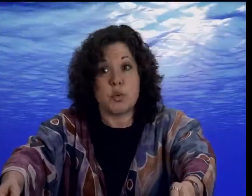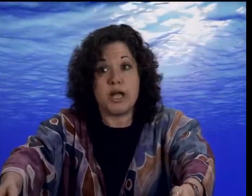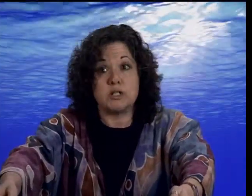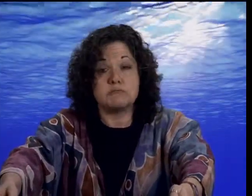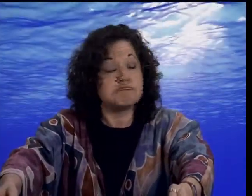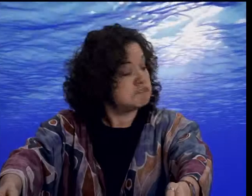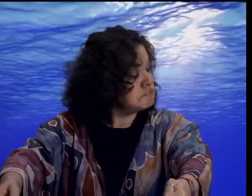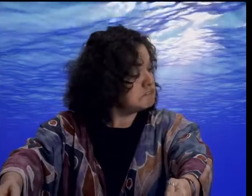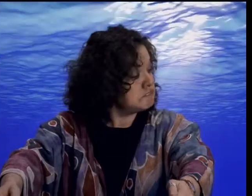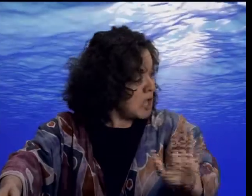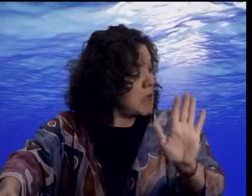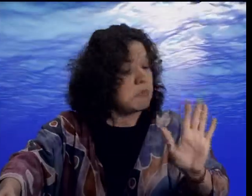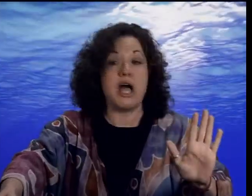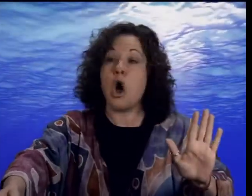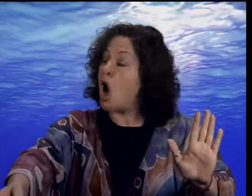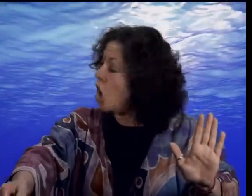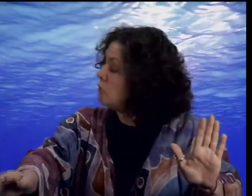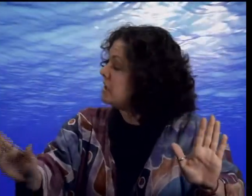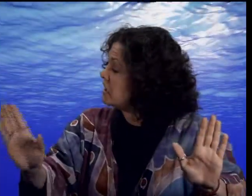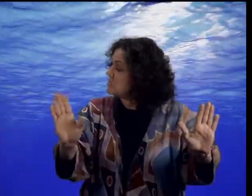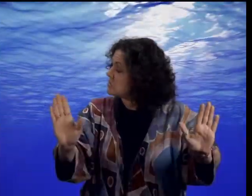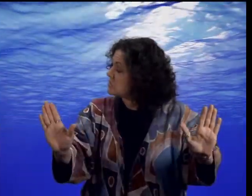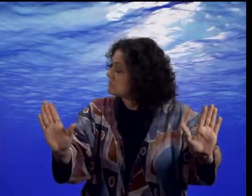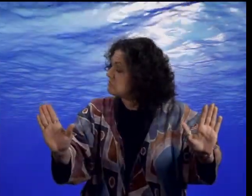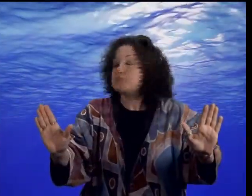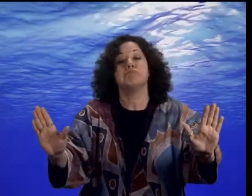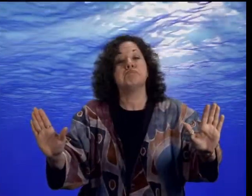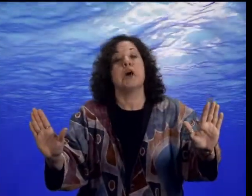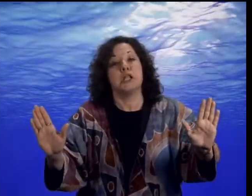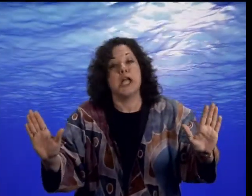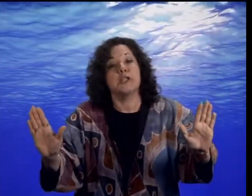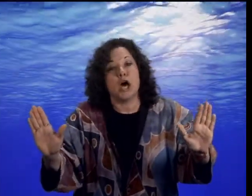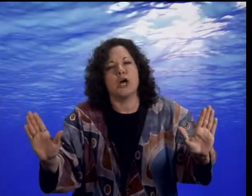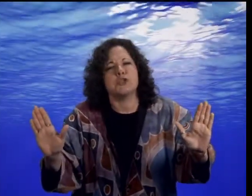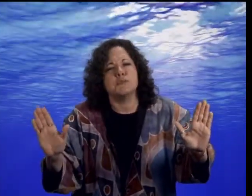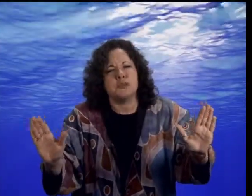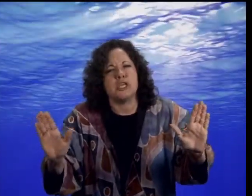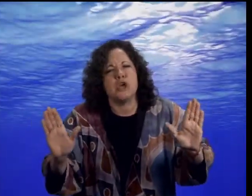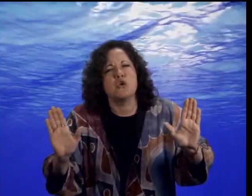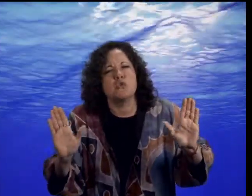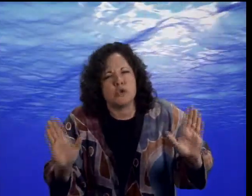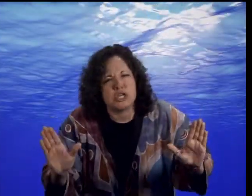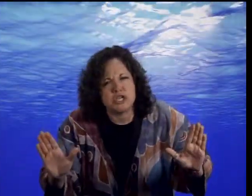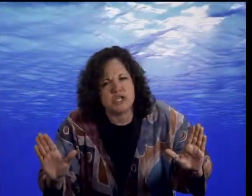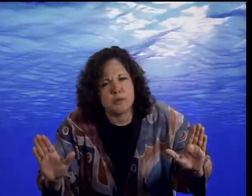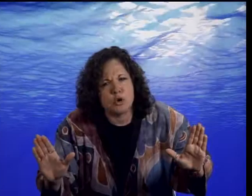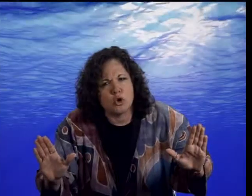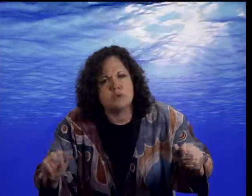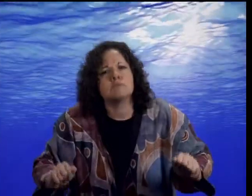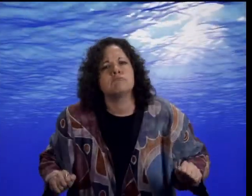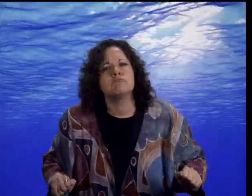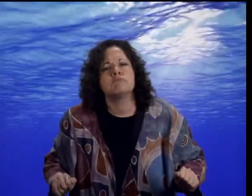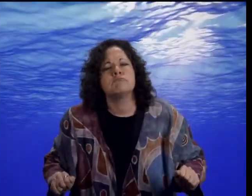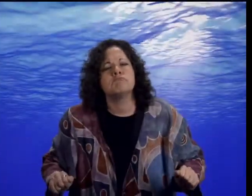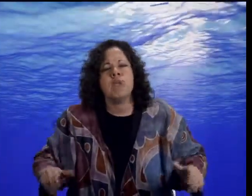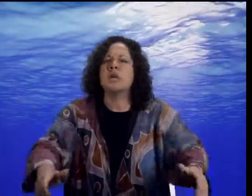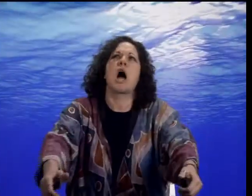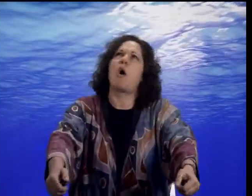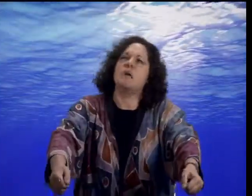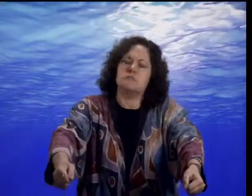well. By all means, let us be reasonable. Now, I'm